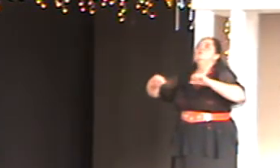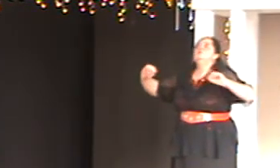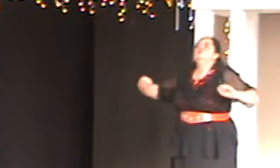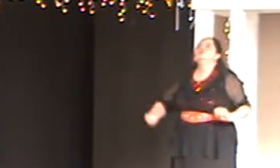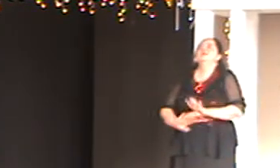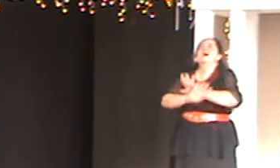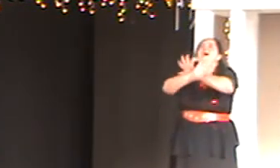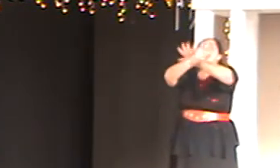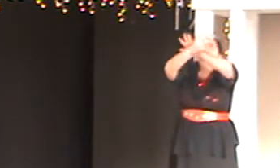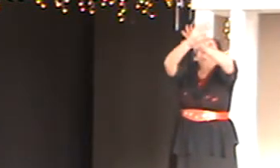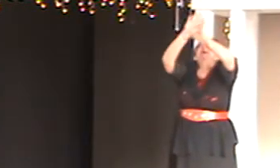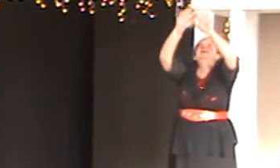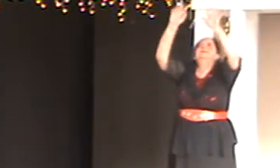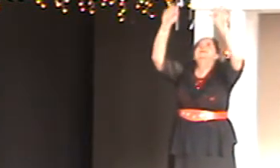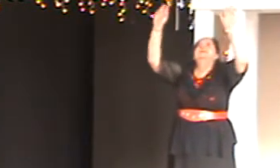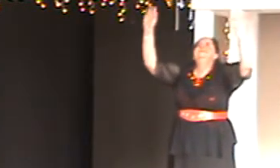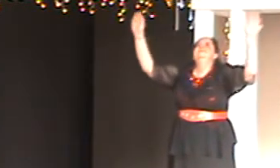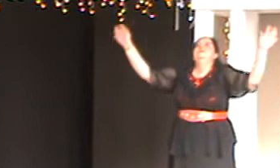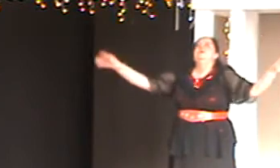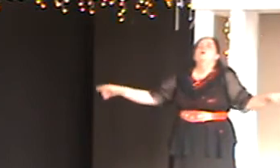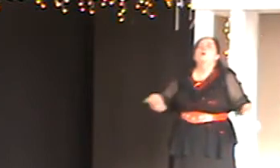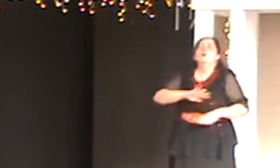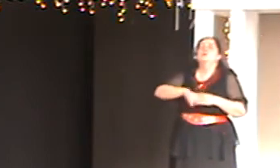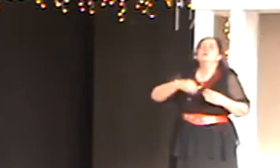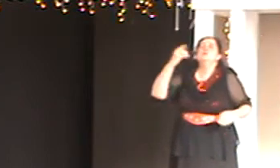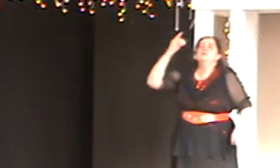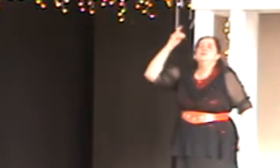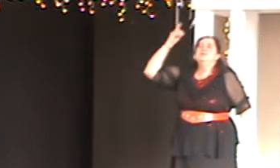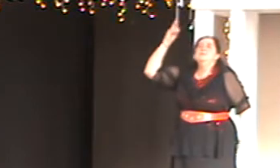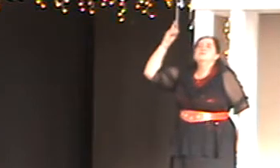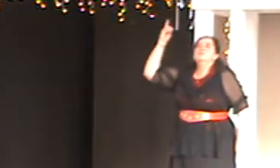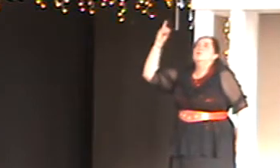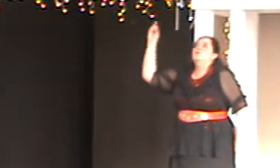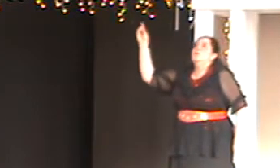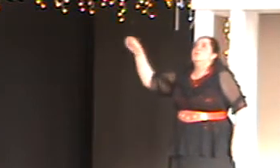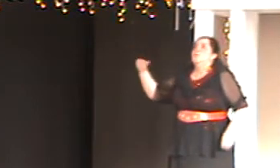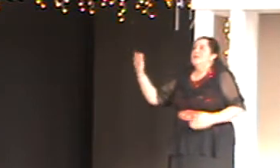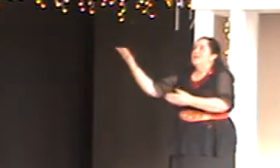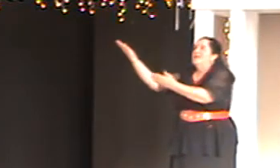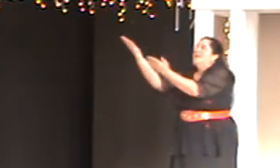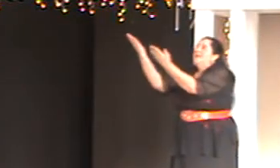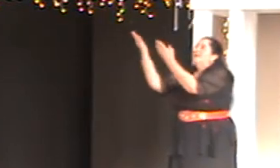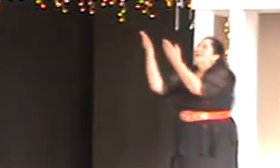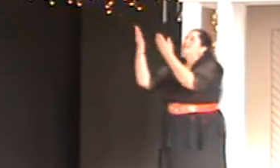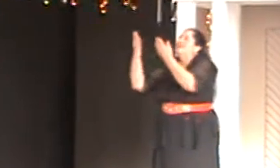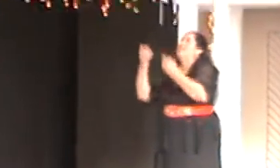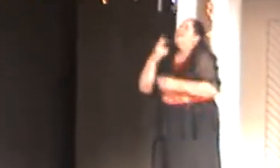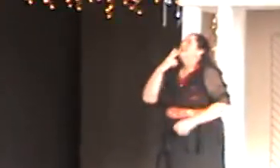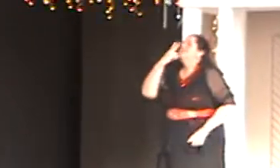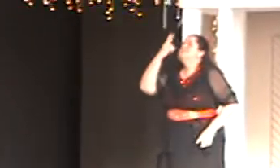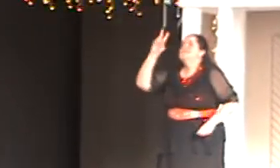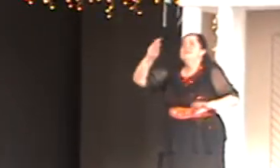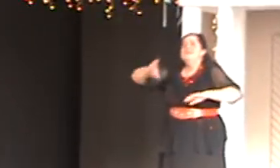shine, Oh, your dreams are the way, See